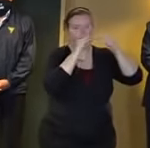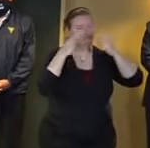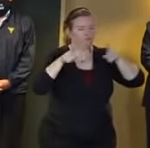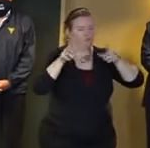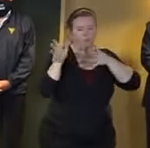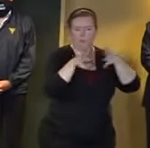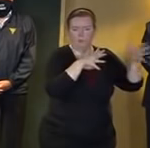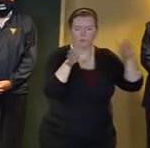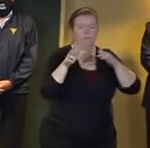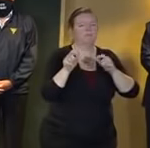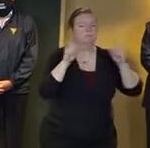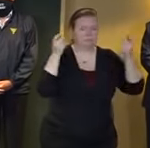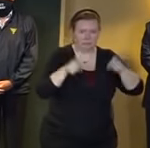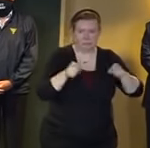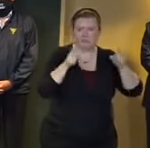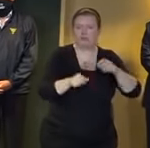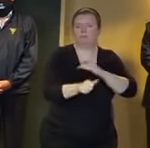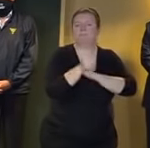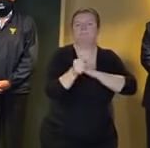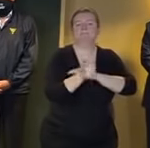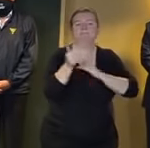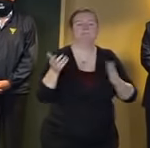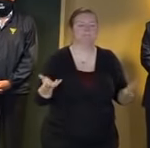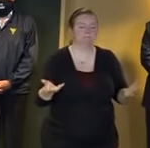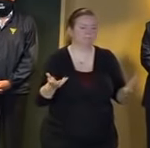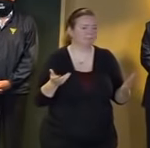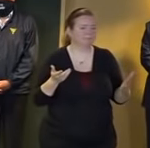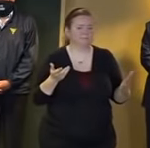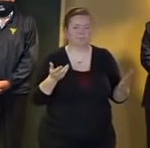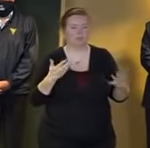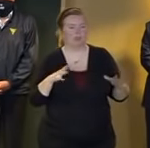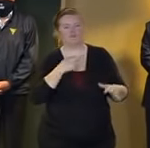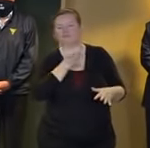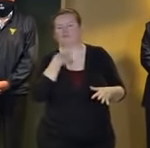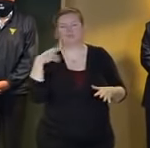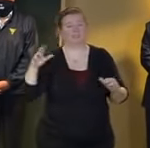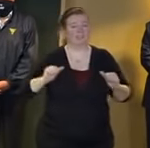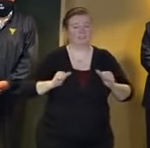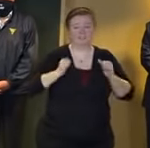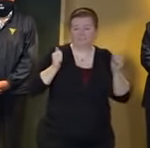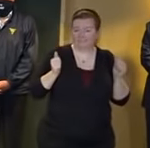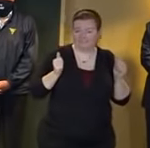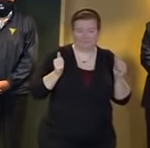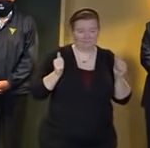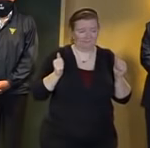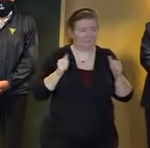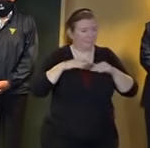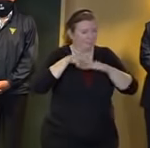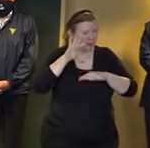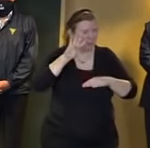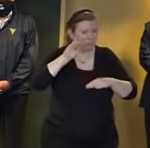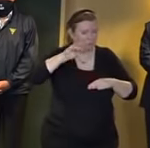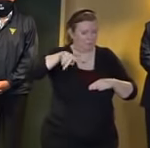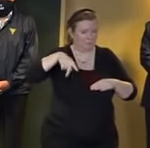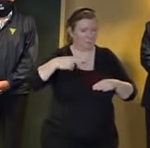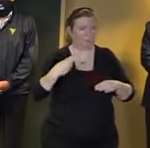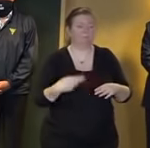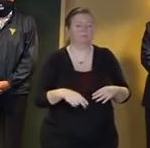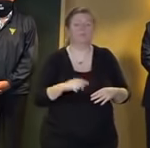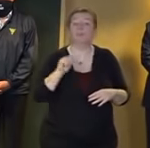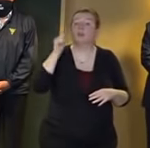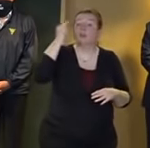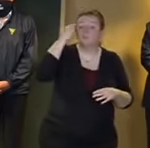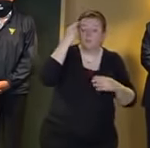and it obviously we don't want to put anyone's life in danger also the governor mentioned about down wires please